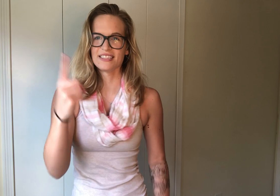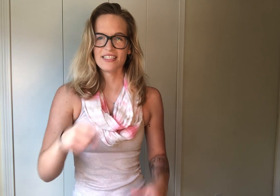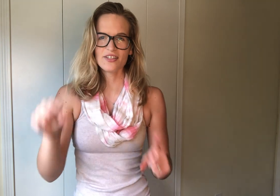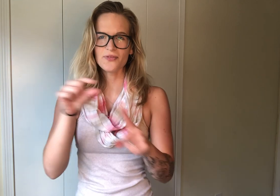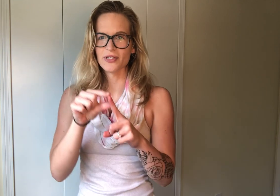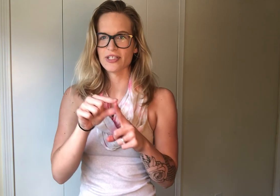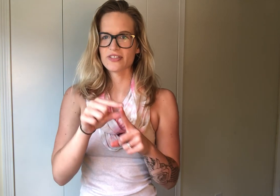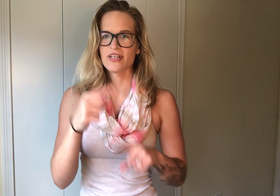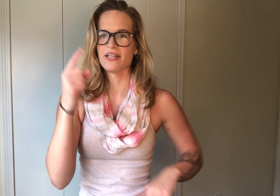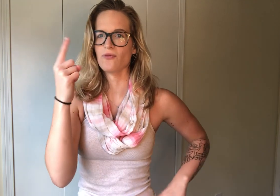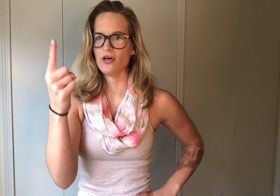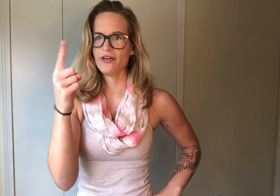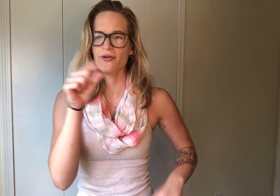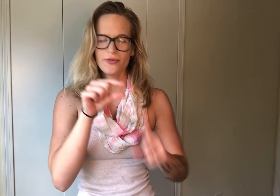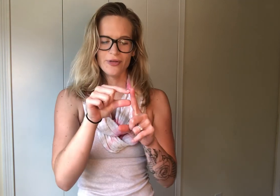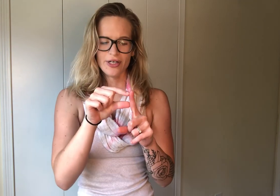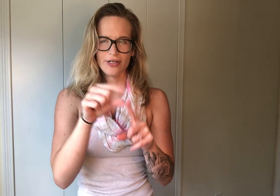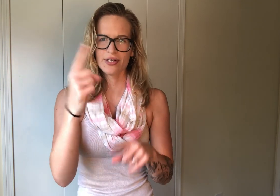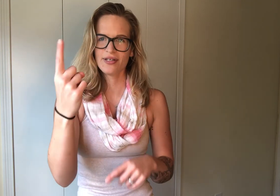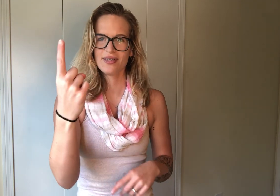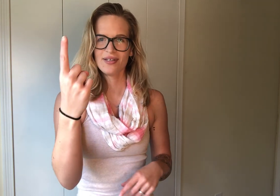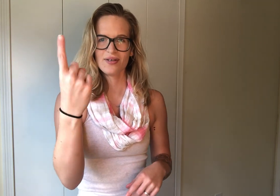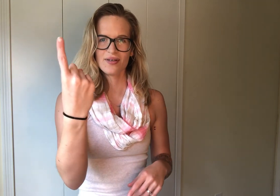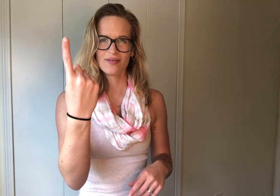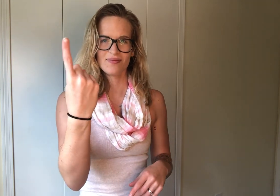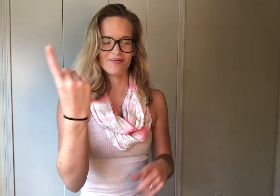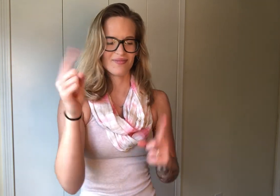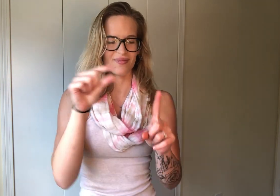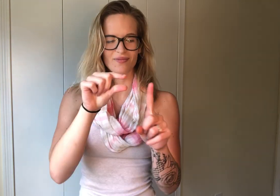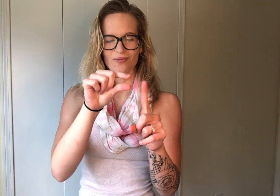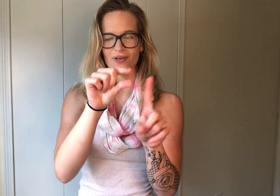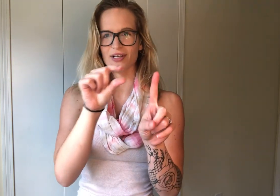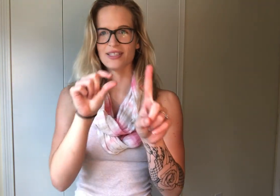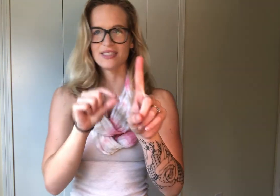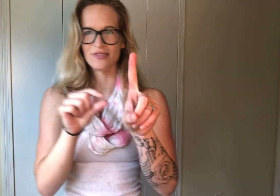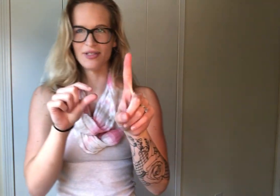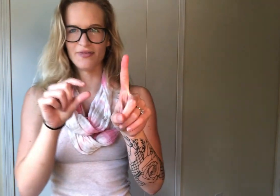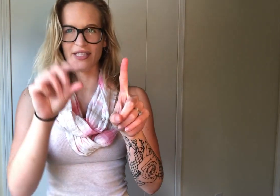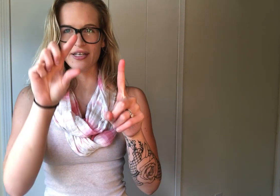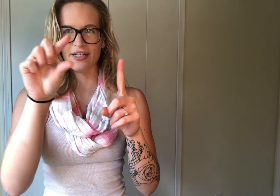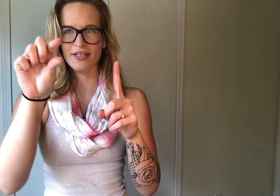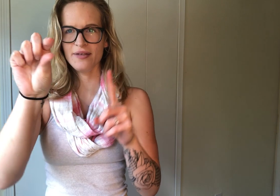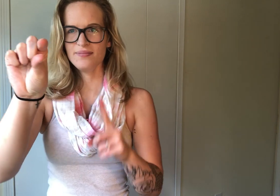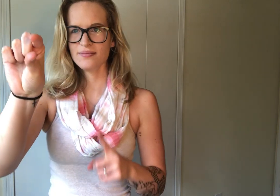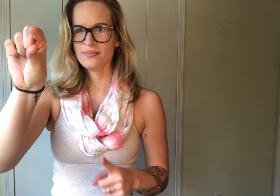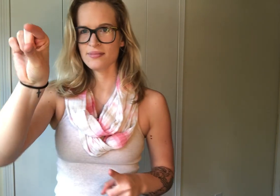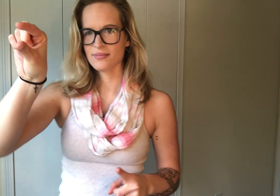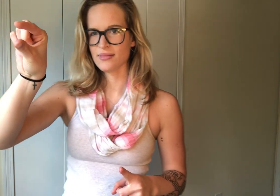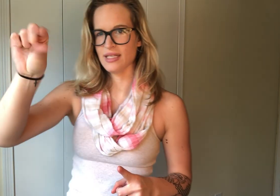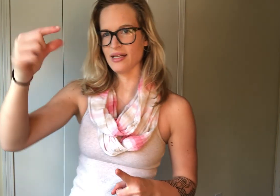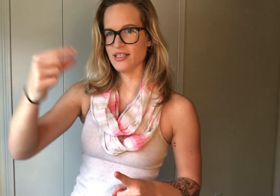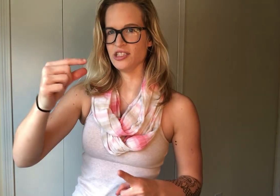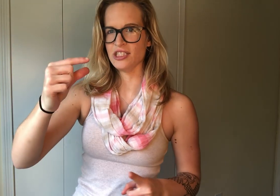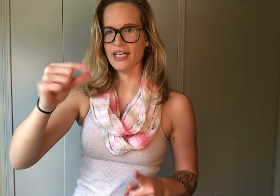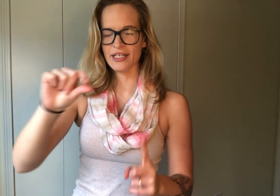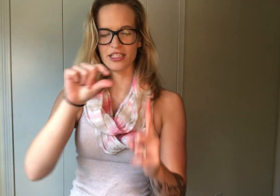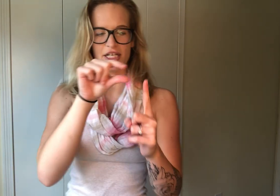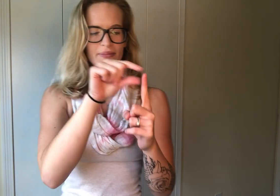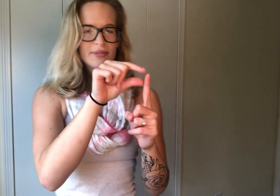single word, so I did one word. Word is just with your finger here. And a G handshape,